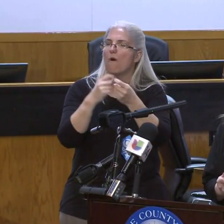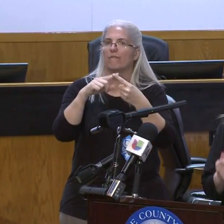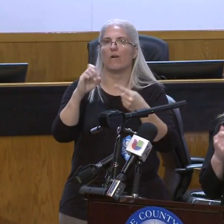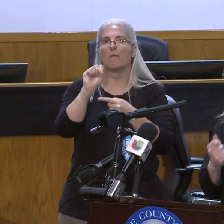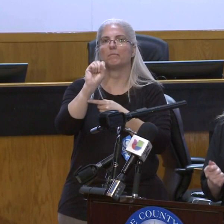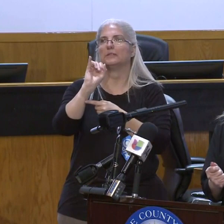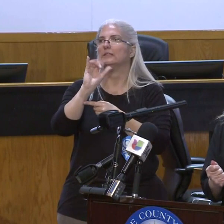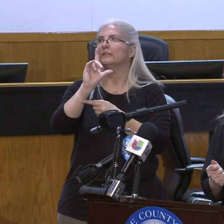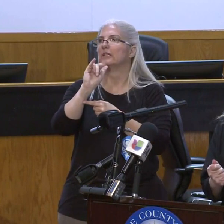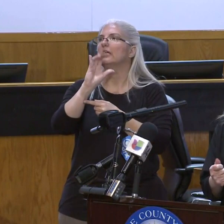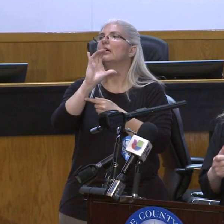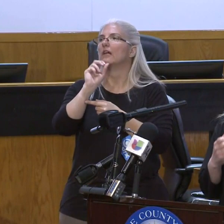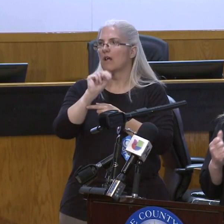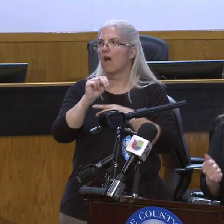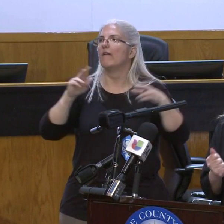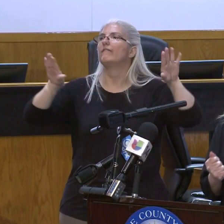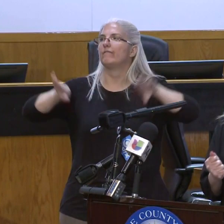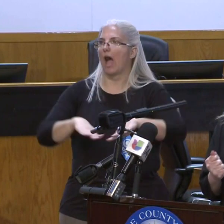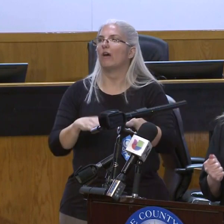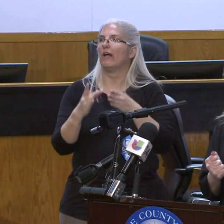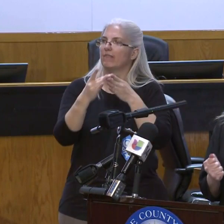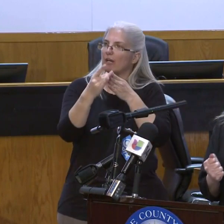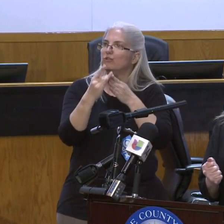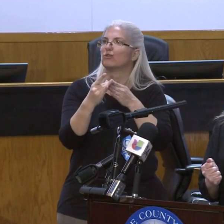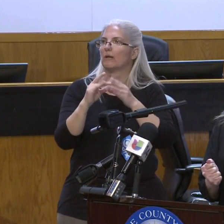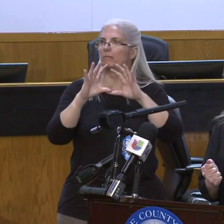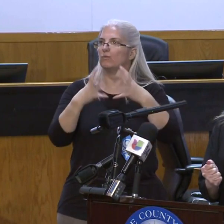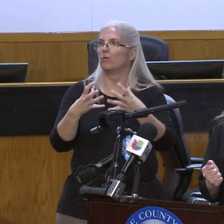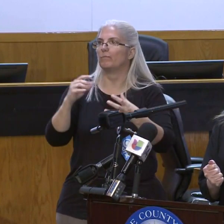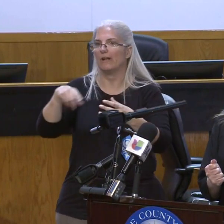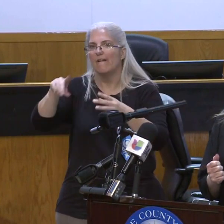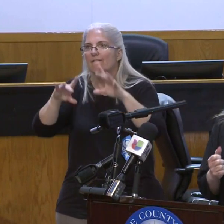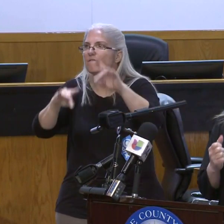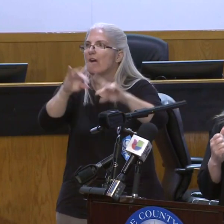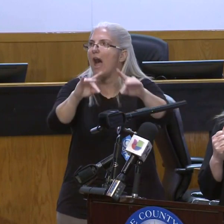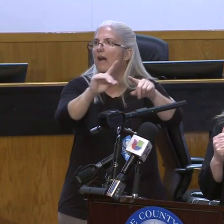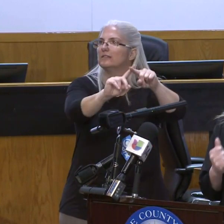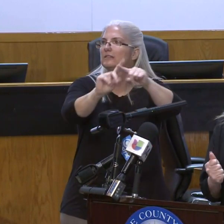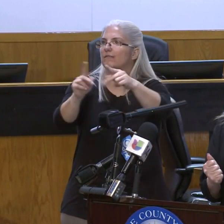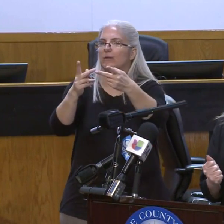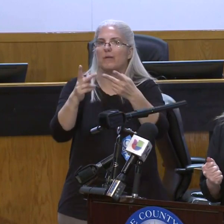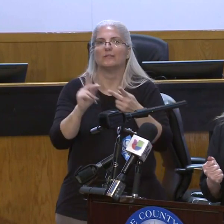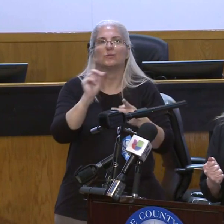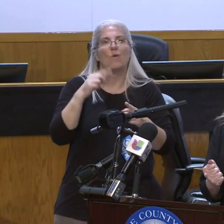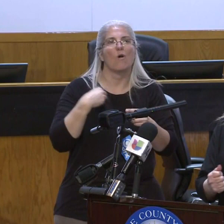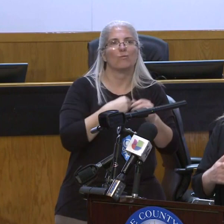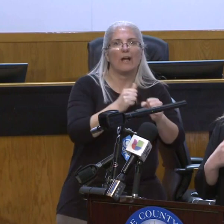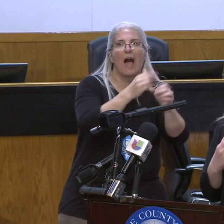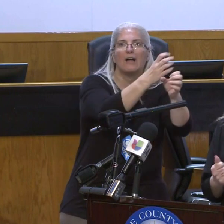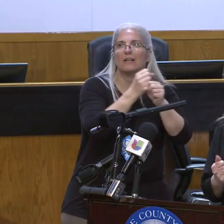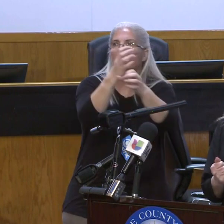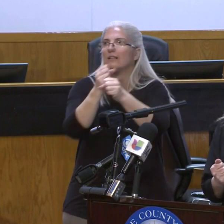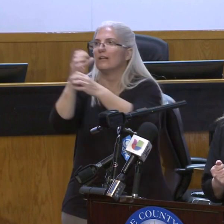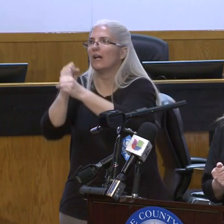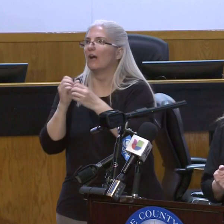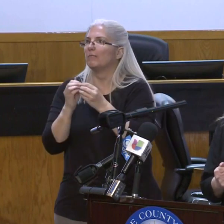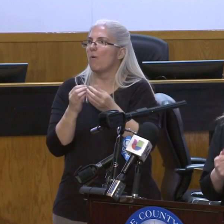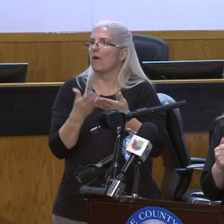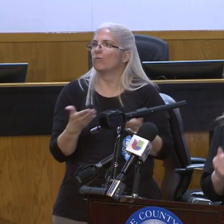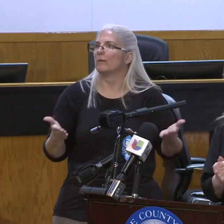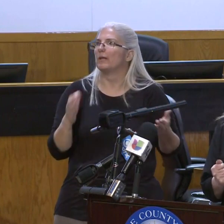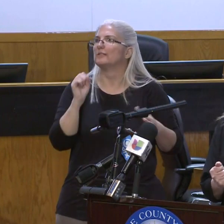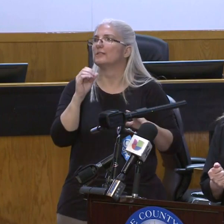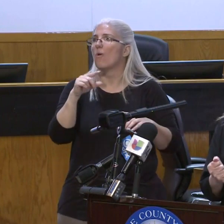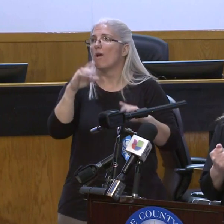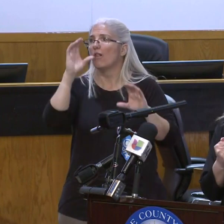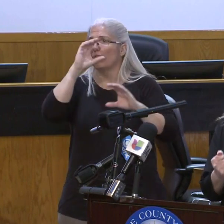locate places to buy ventilators or to buy other equipment that we think is important. So one thing I would say to all of you who are looking for a way to help,